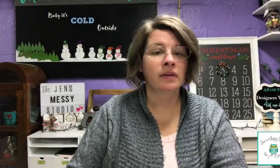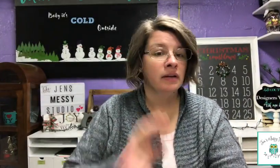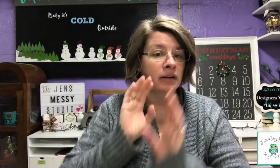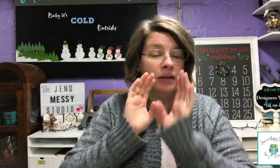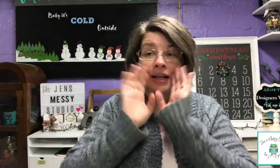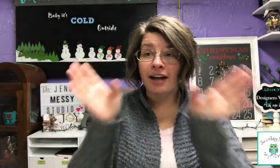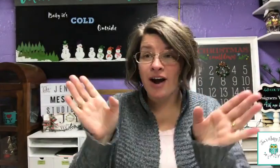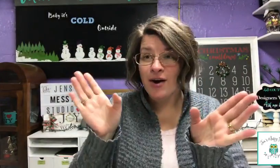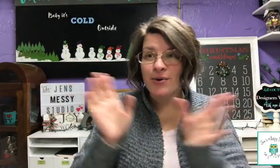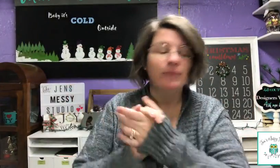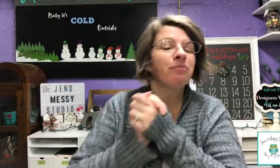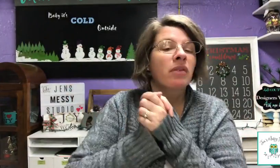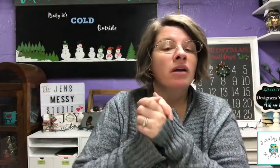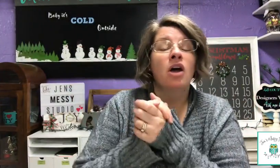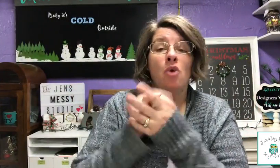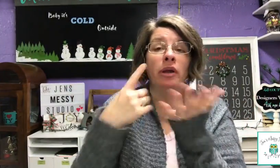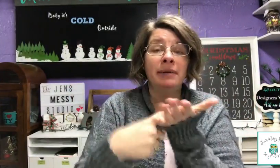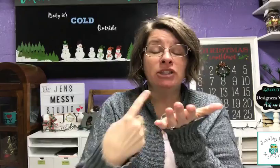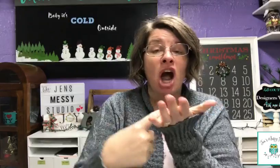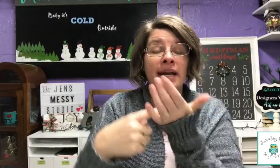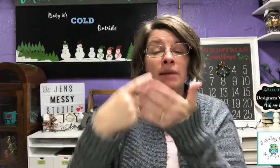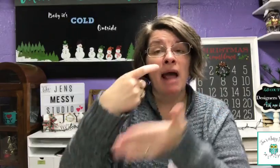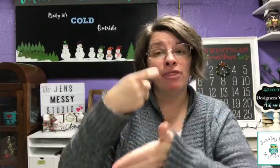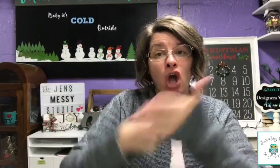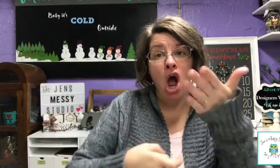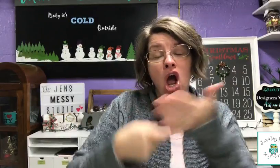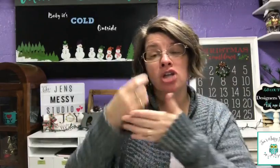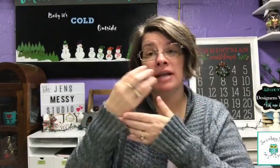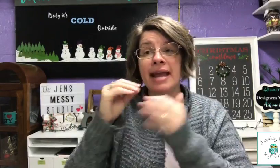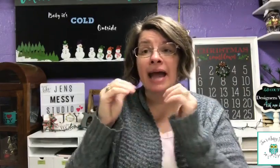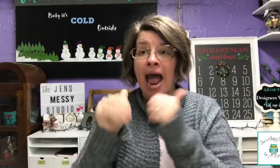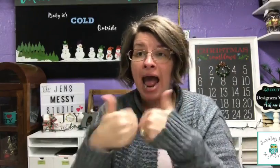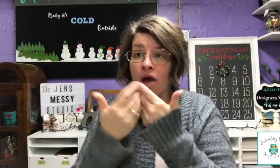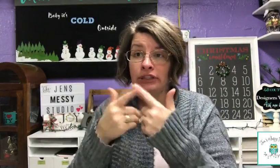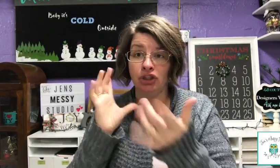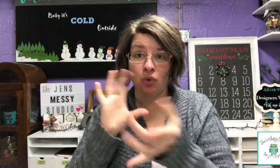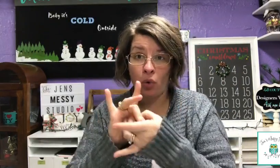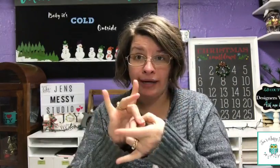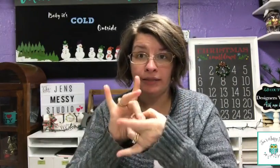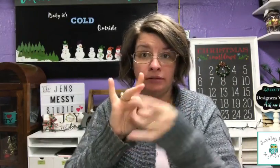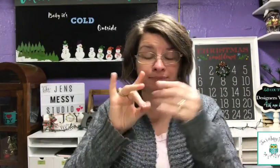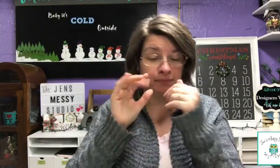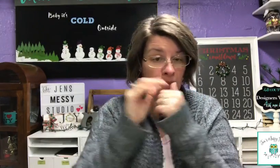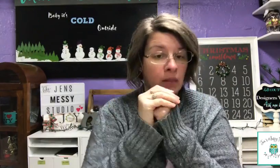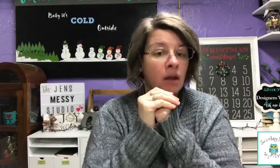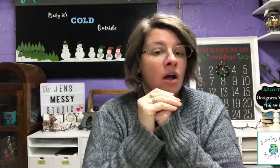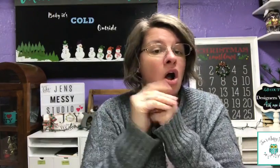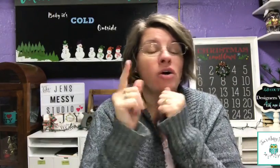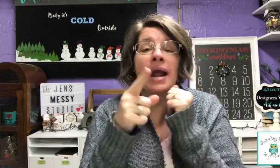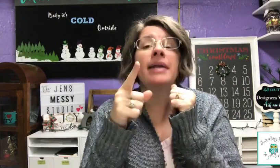Hello! We've been talking about the cars and how you're doing. Okay,